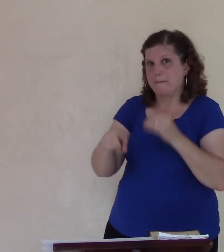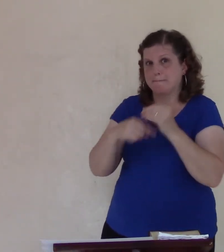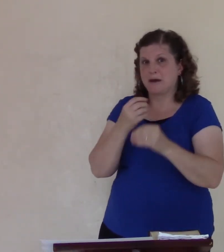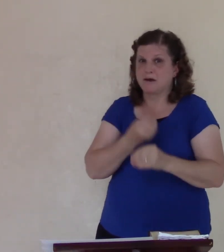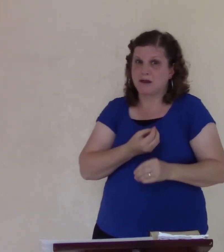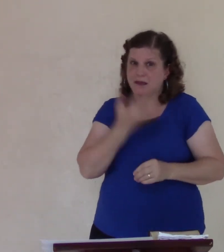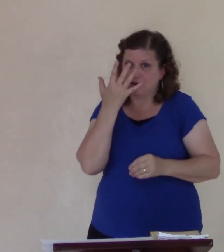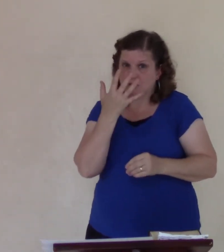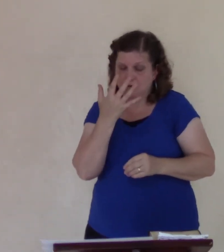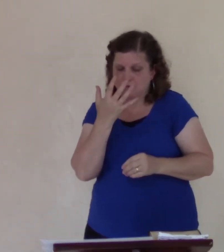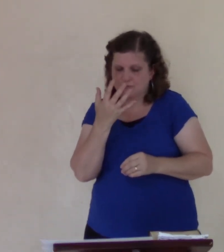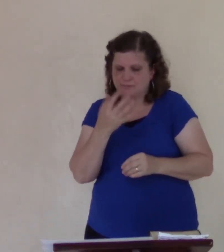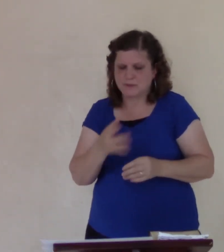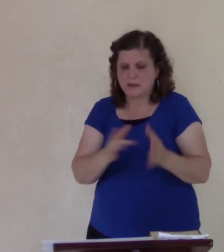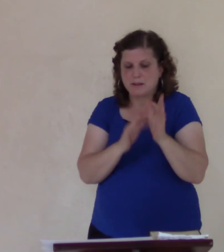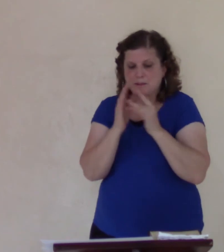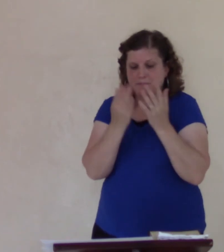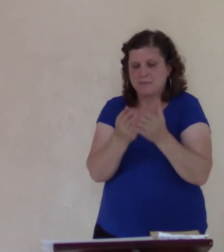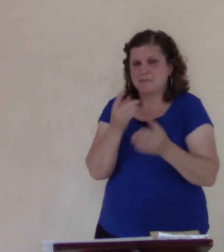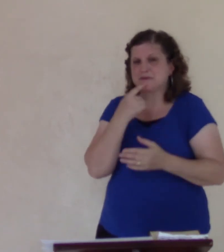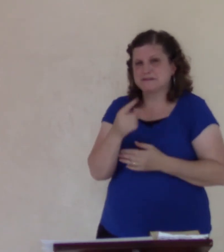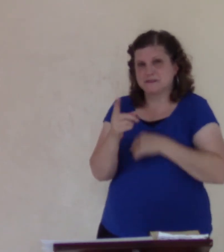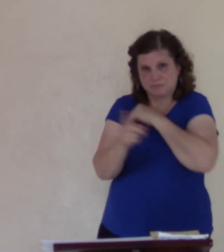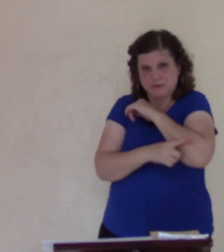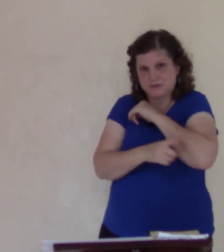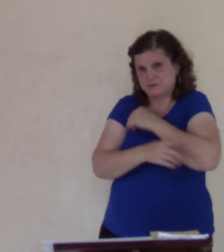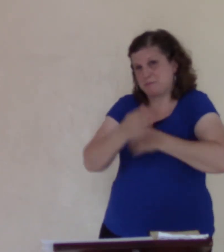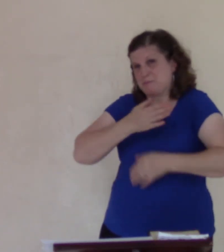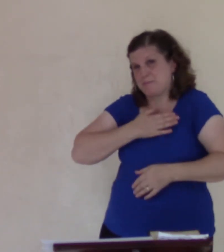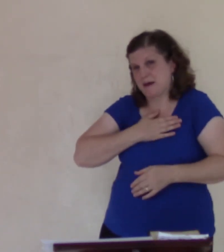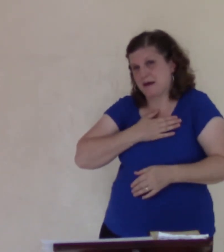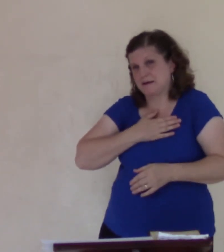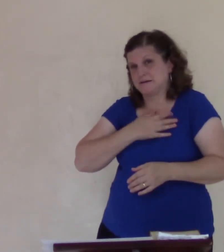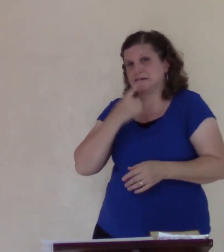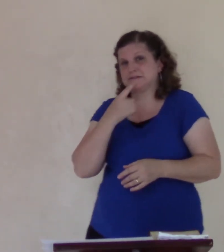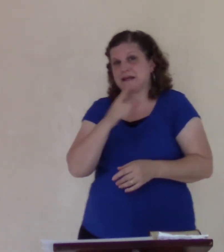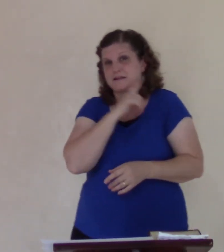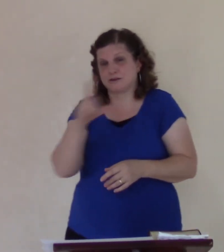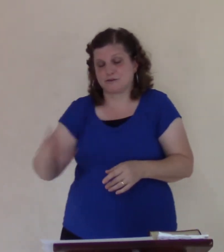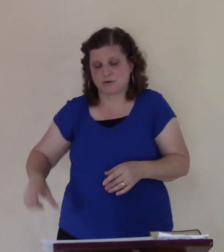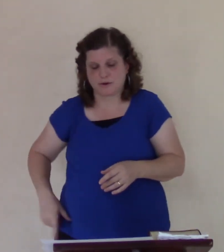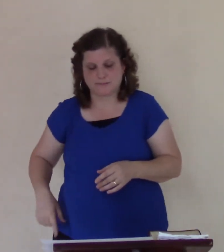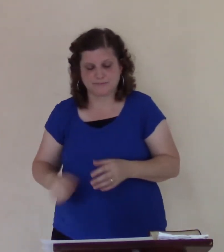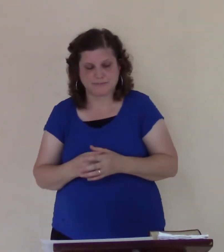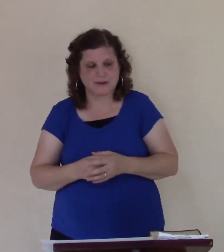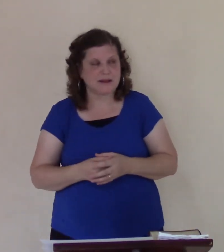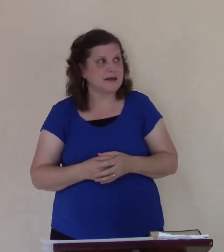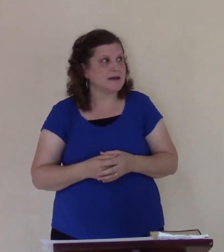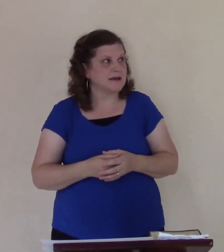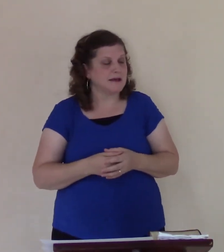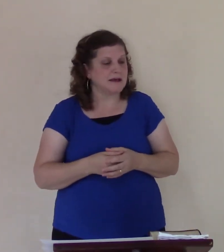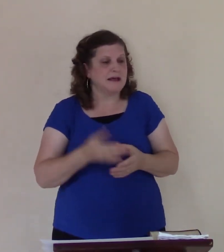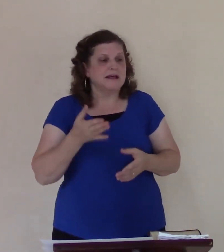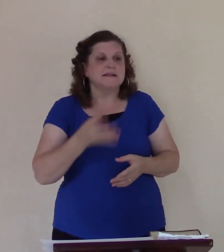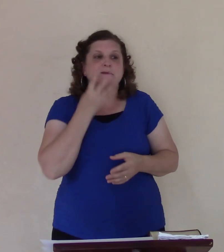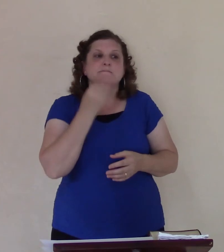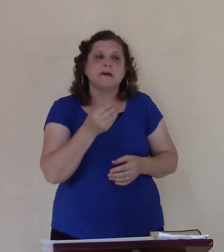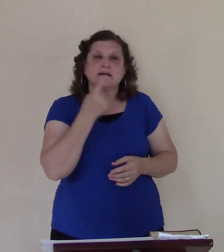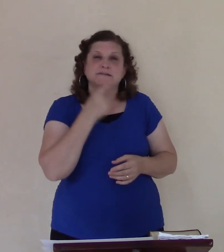will get this guy who looks and says I'm not he said vengeance belongs to God but I have that